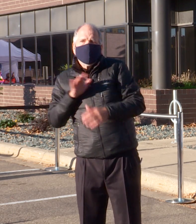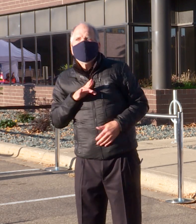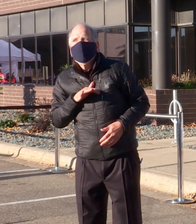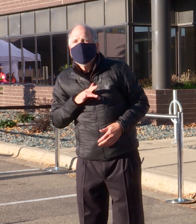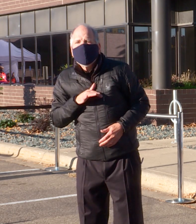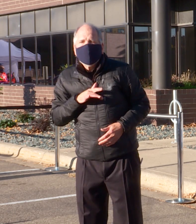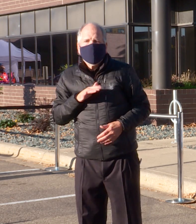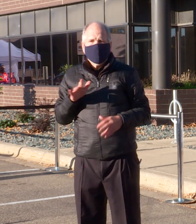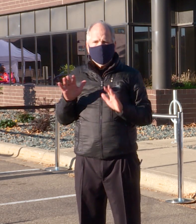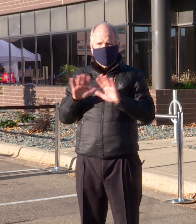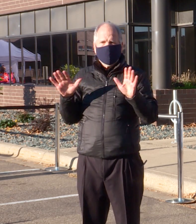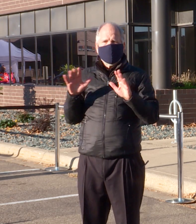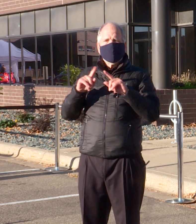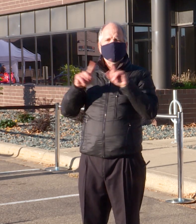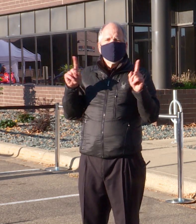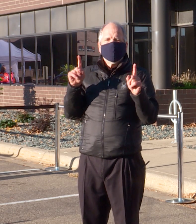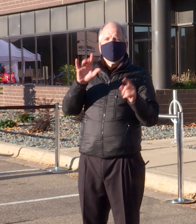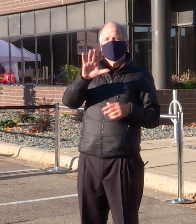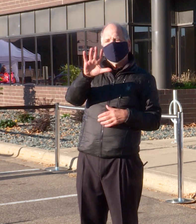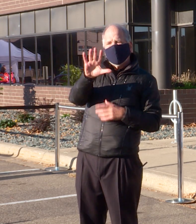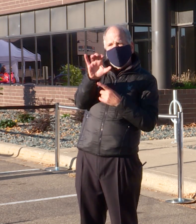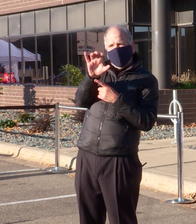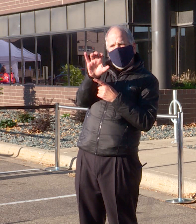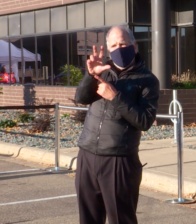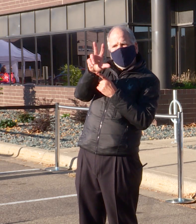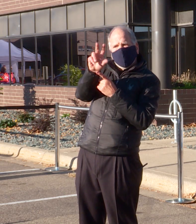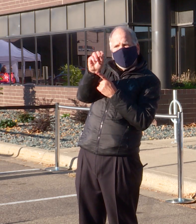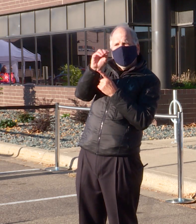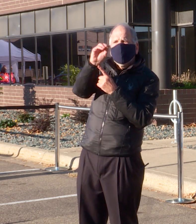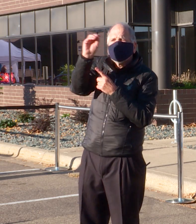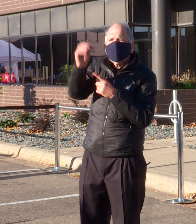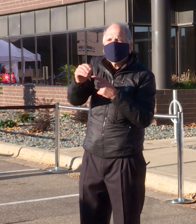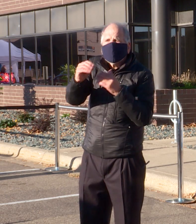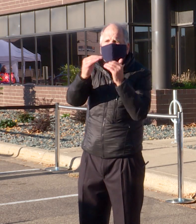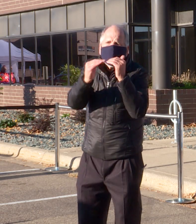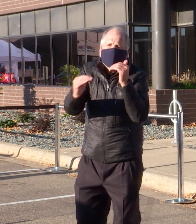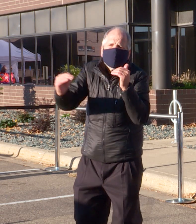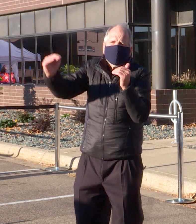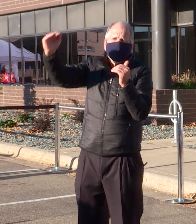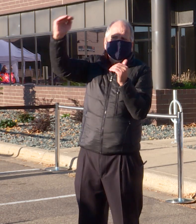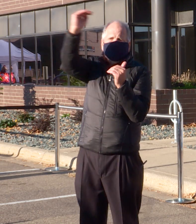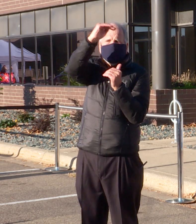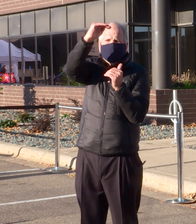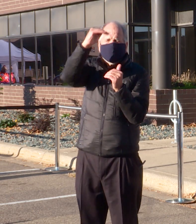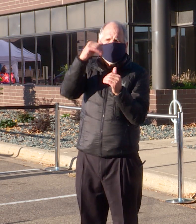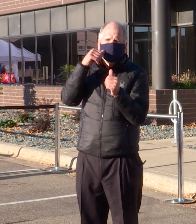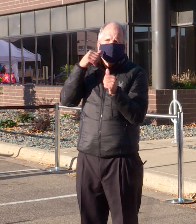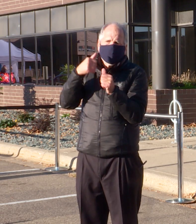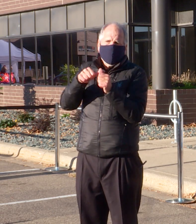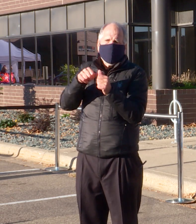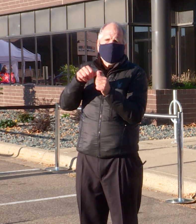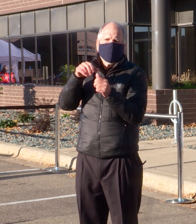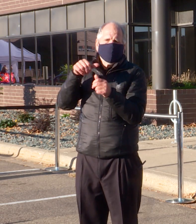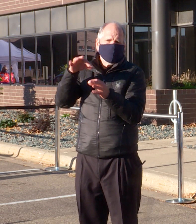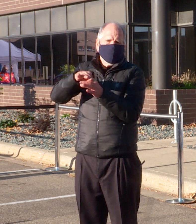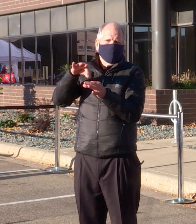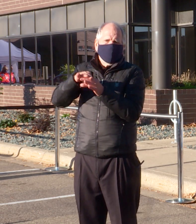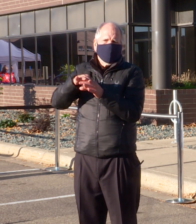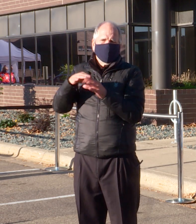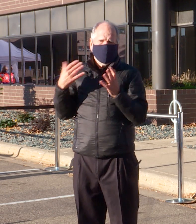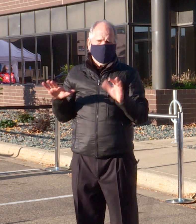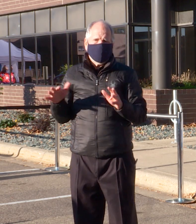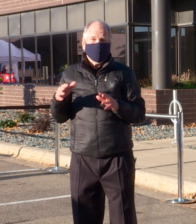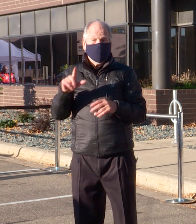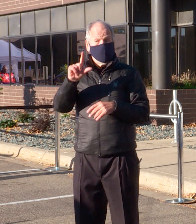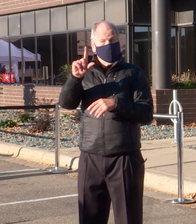530 percent between the two presidential elections. In fact, with 20 days remaining before